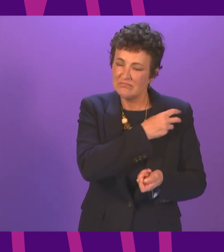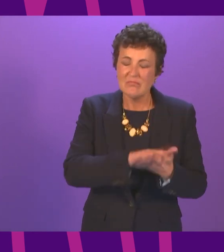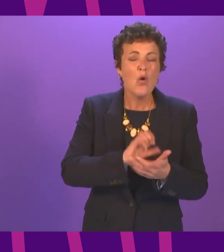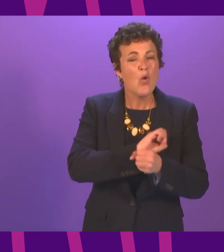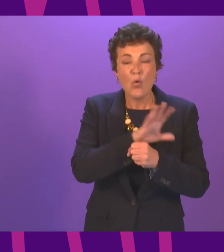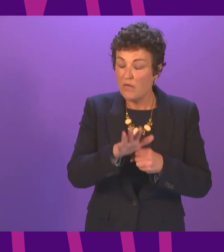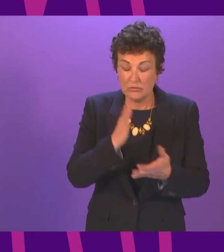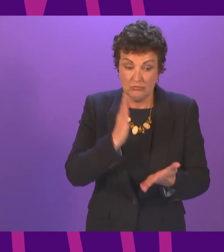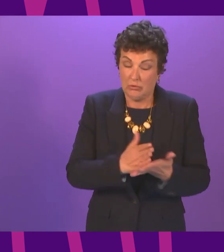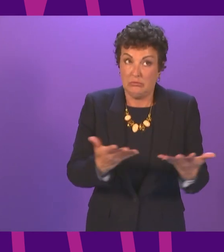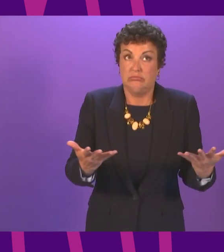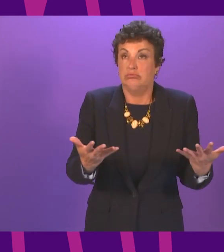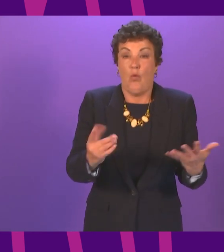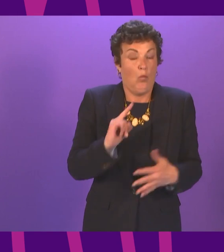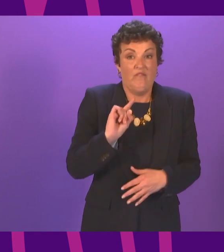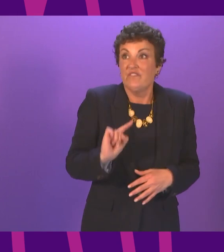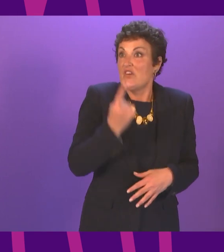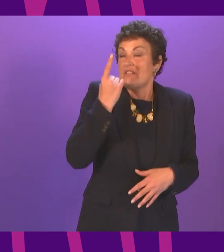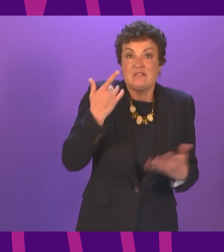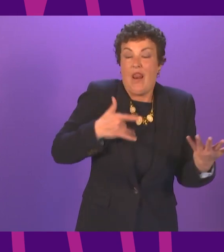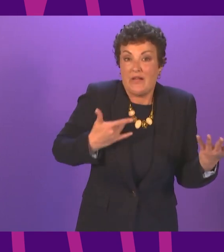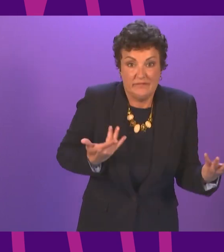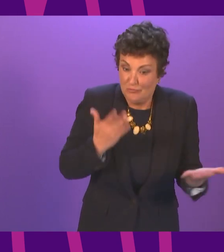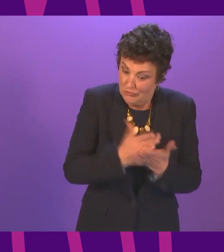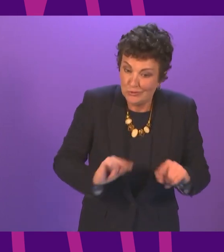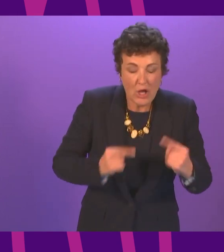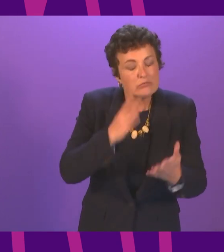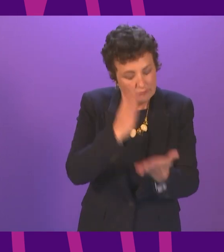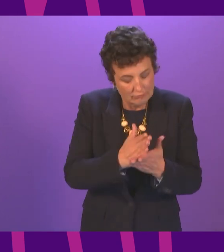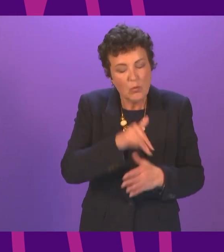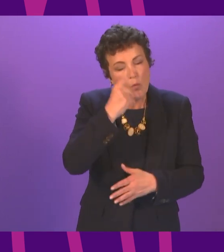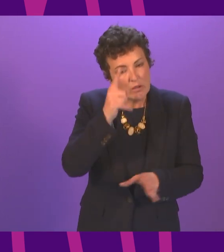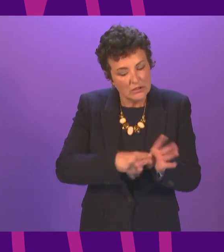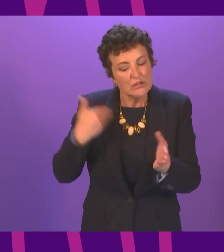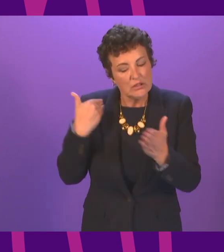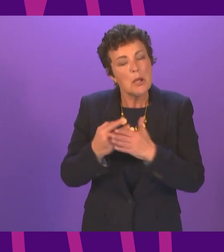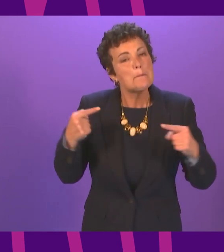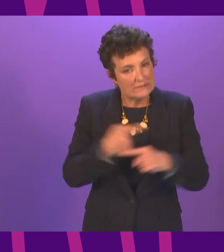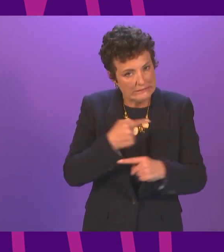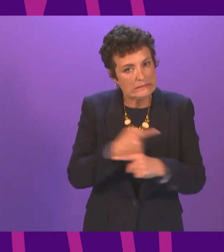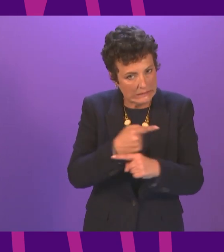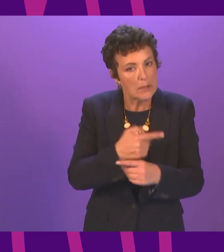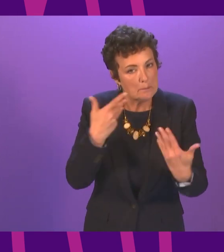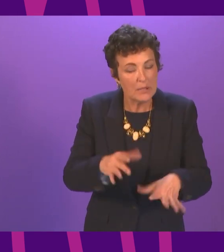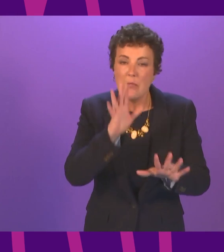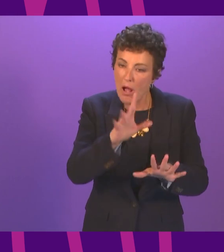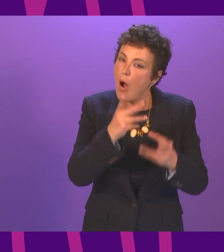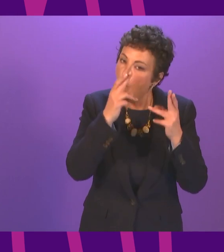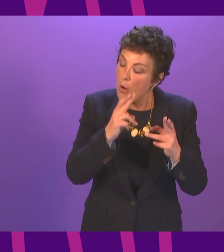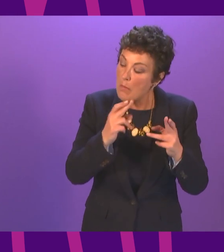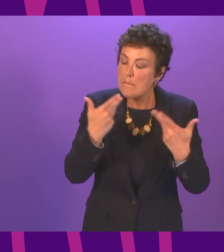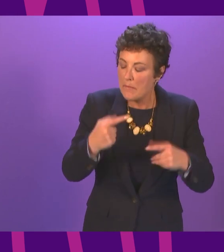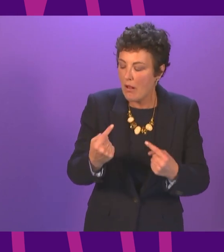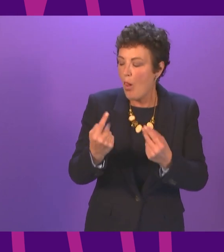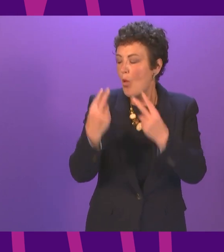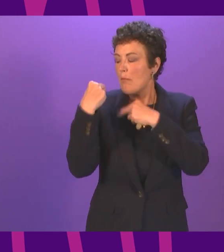unprecedented challenge for all of us. Over the past year, mistakes have been made, and I hope that lessons have been learned. With the progress in the